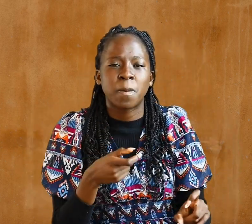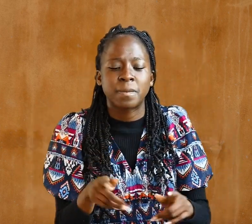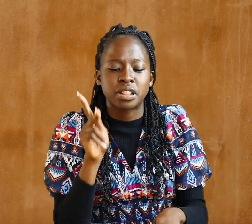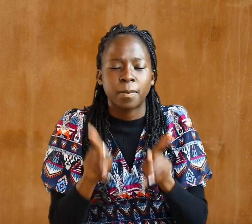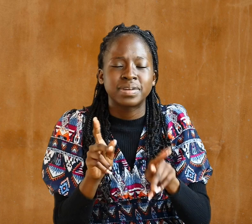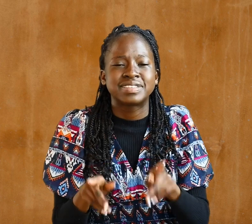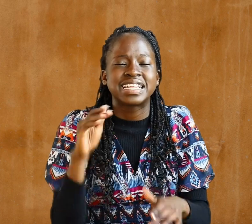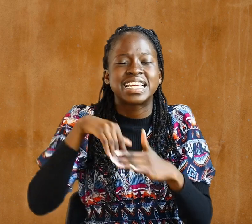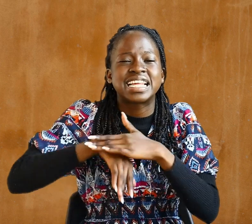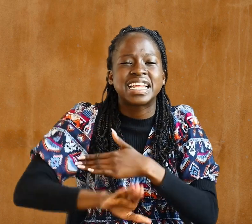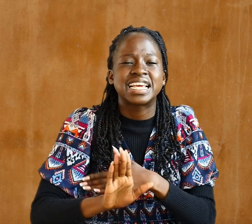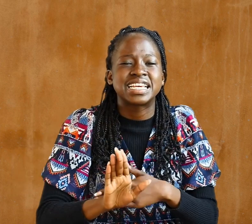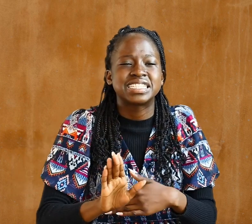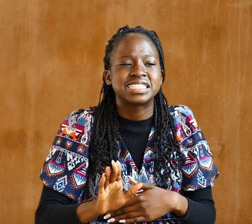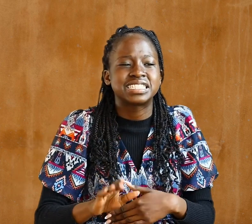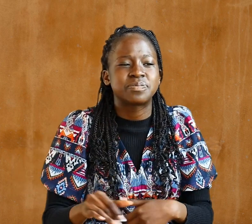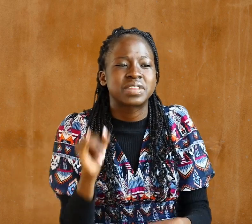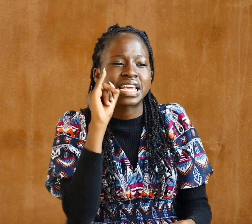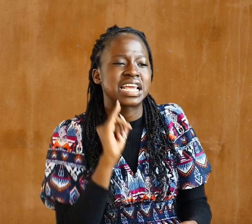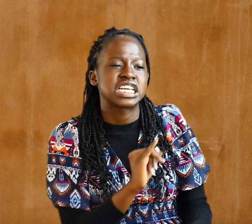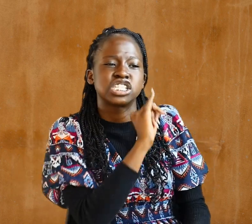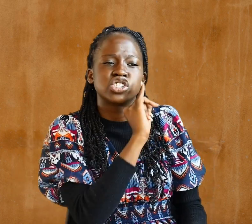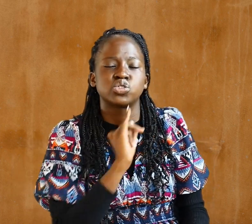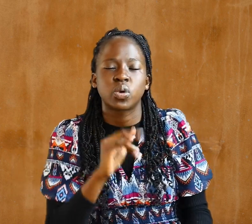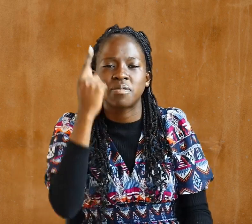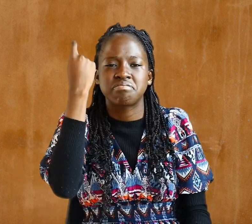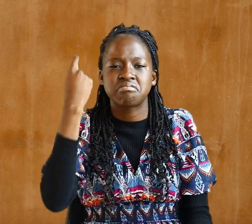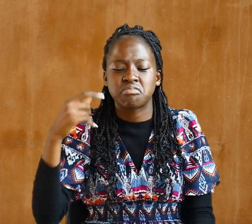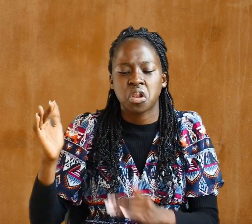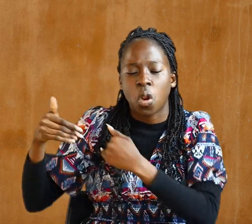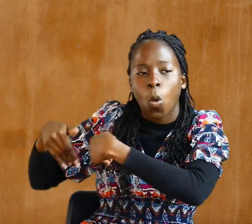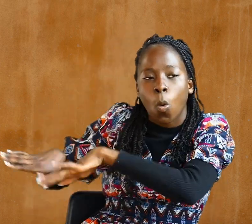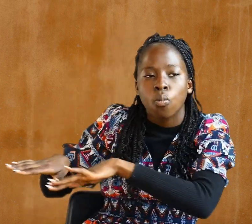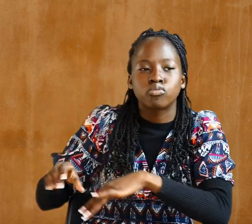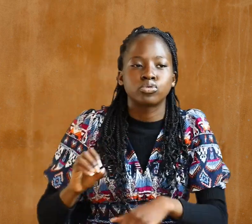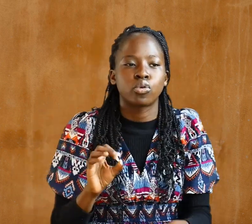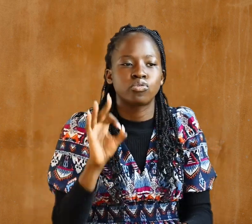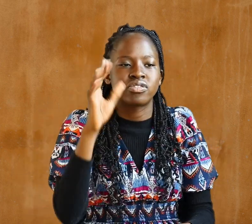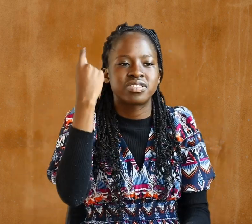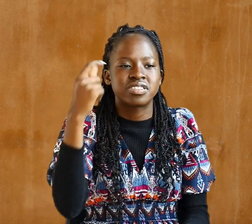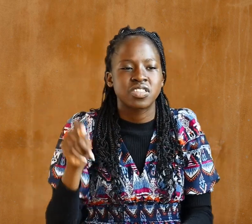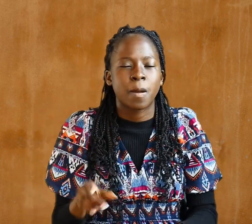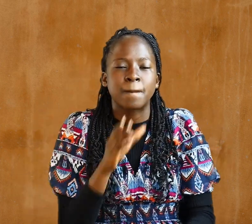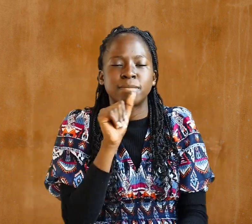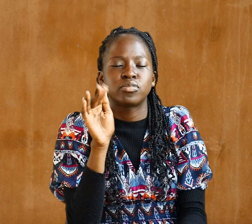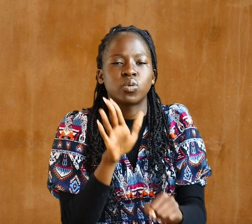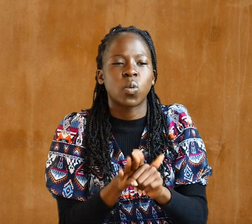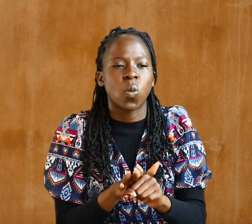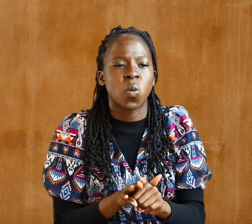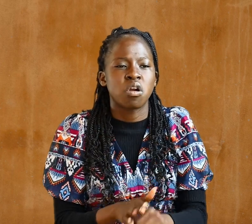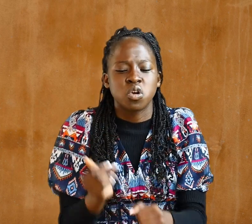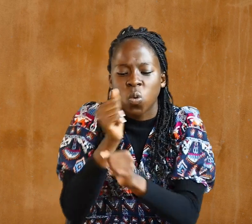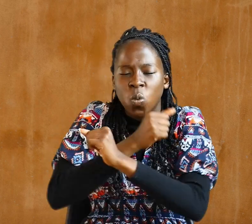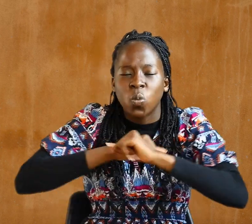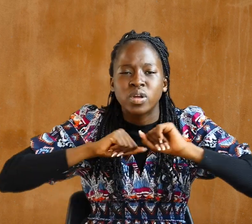and foreigners to the covenants of the promise, without hope and without God in the world.